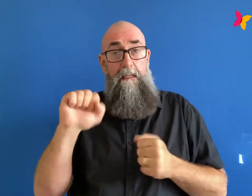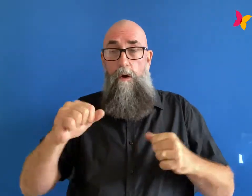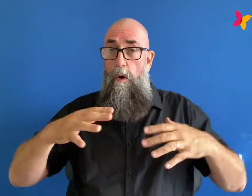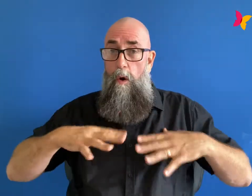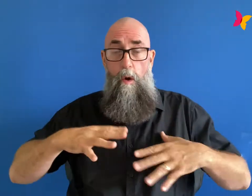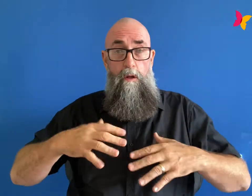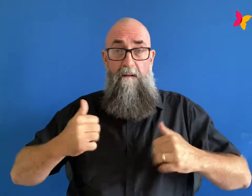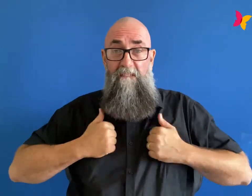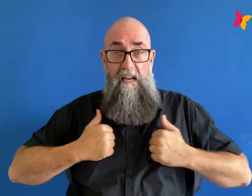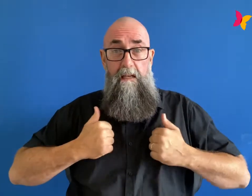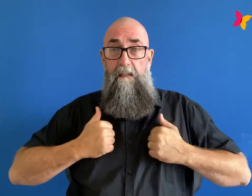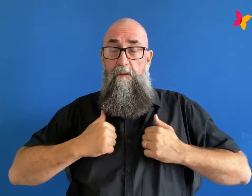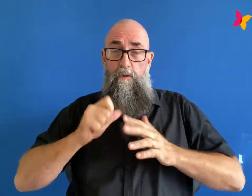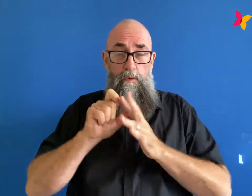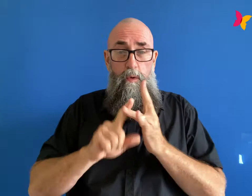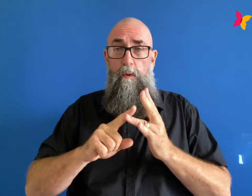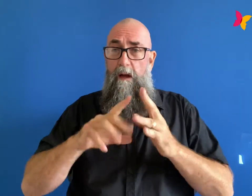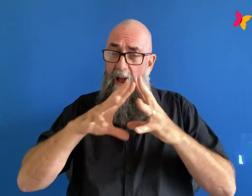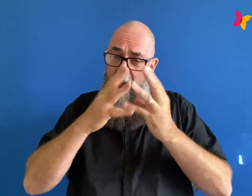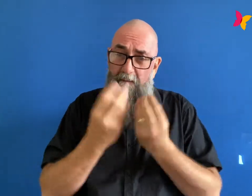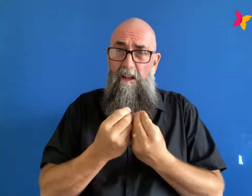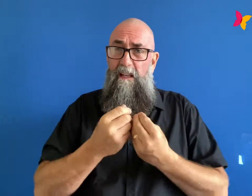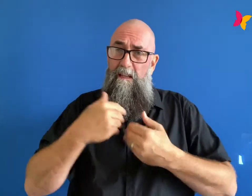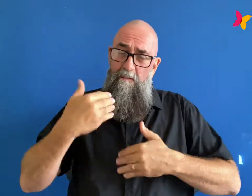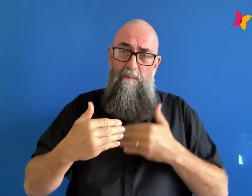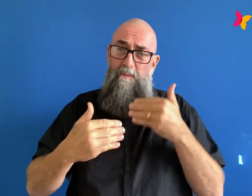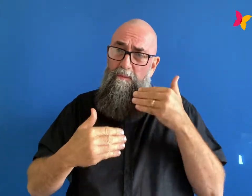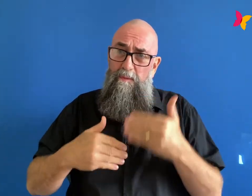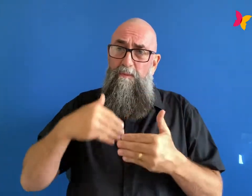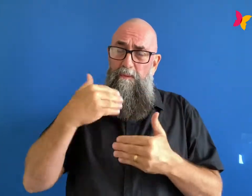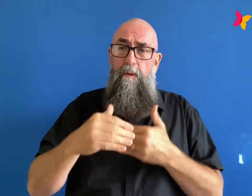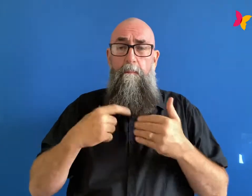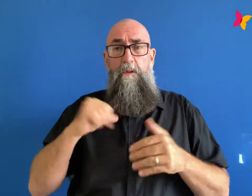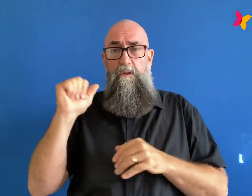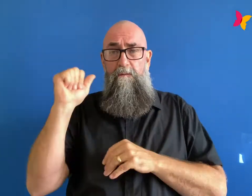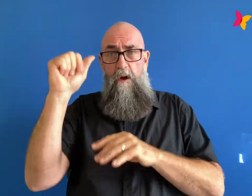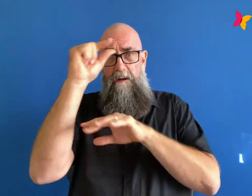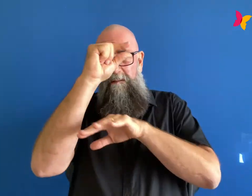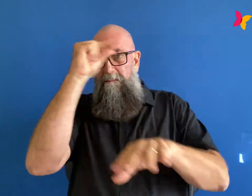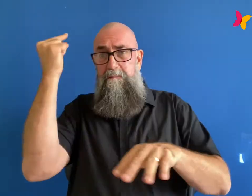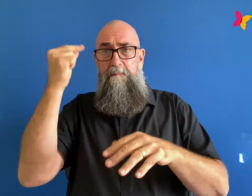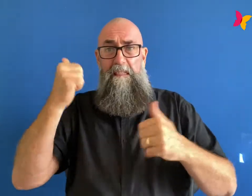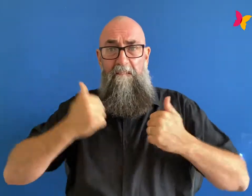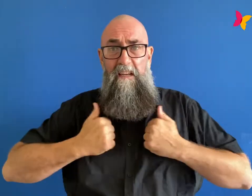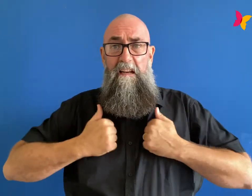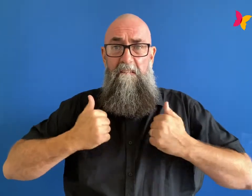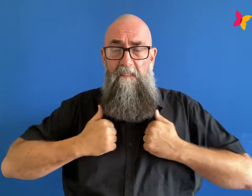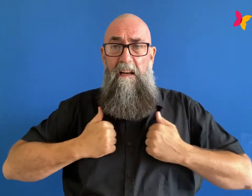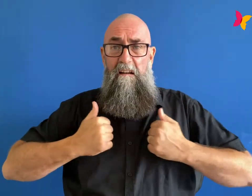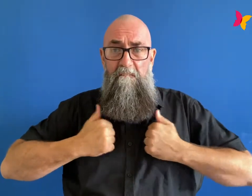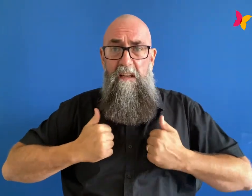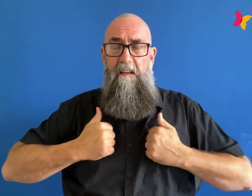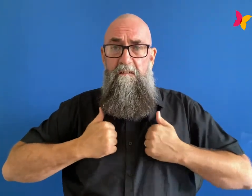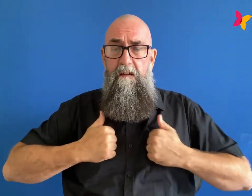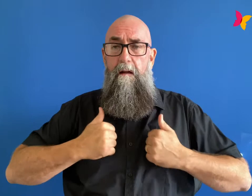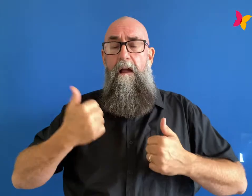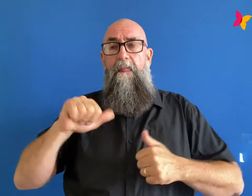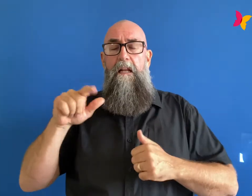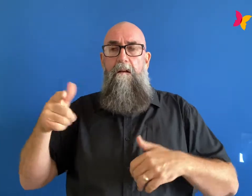muscles and joints wrapped with pain caused by her excessive exercise she went to her dad she told him she